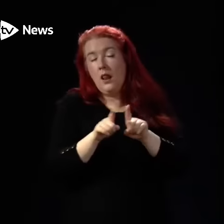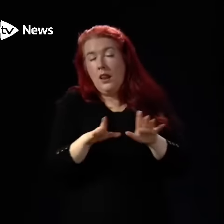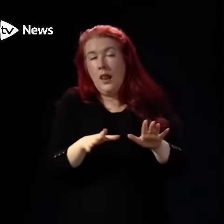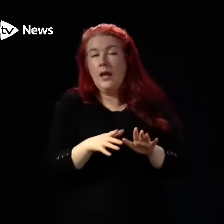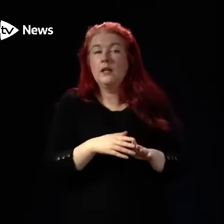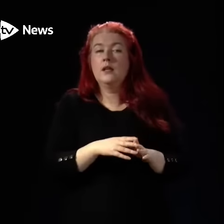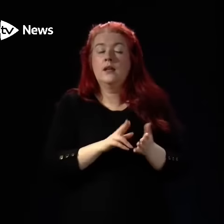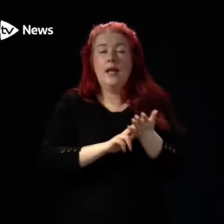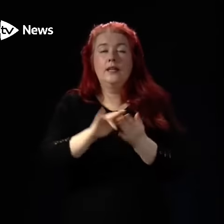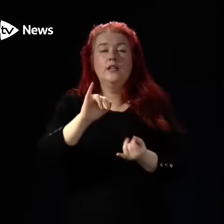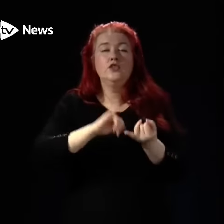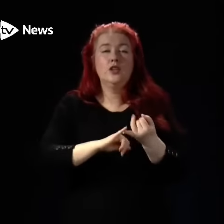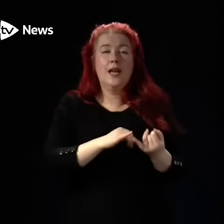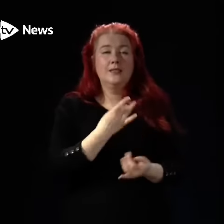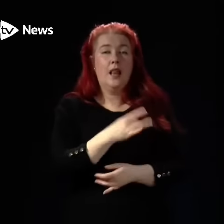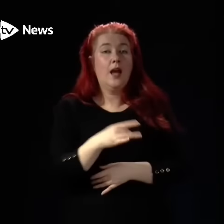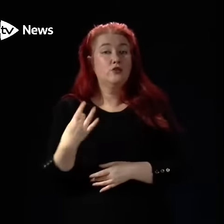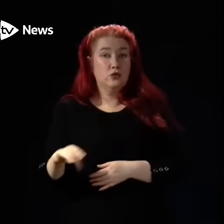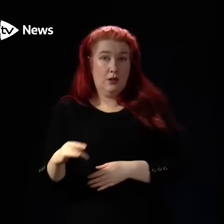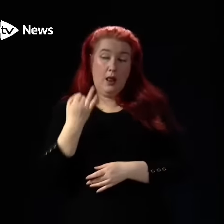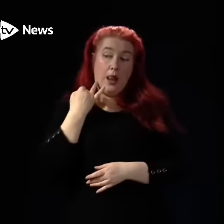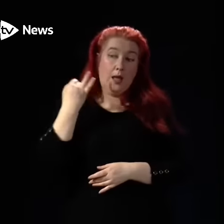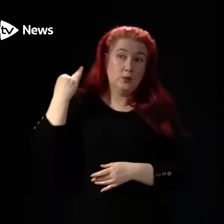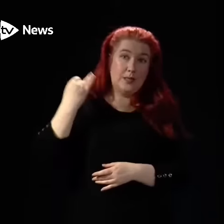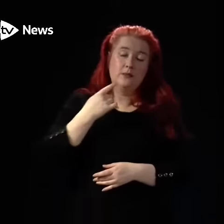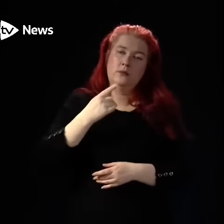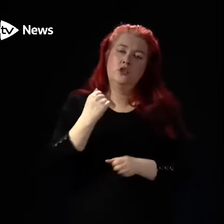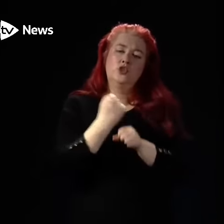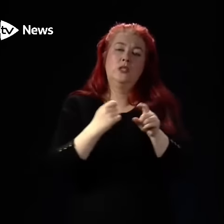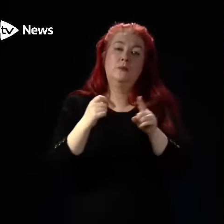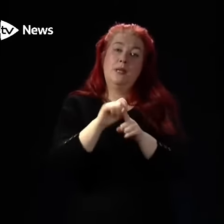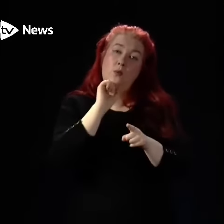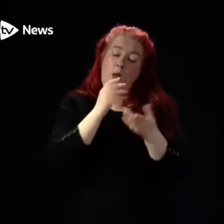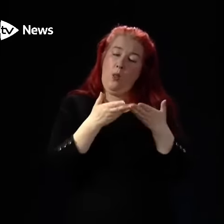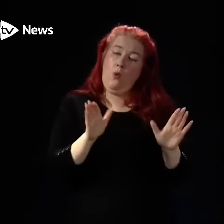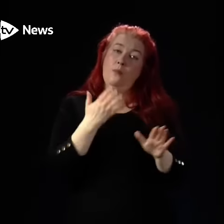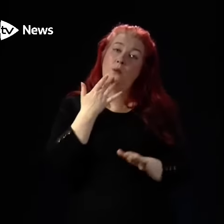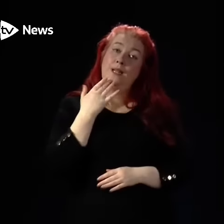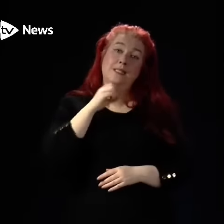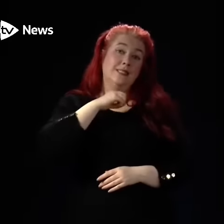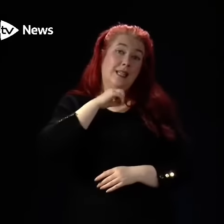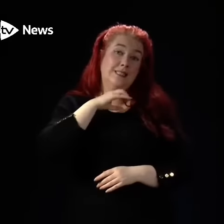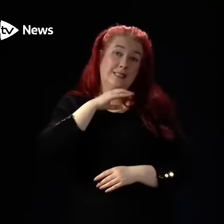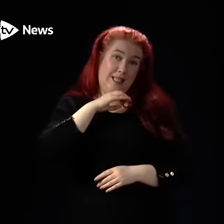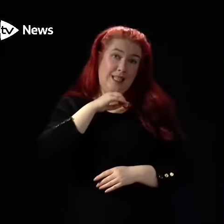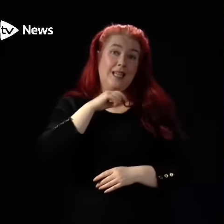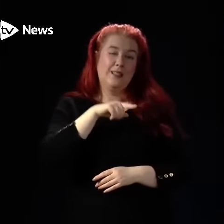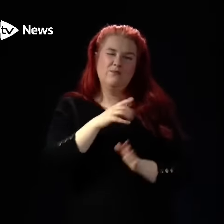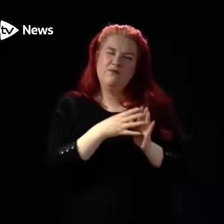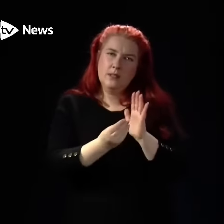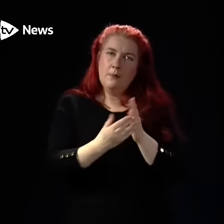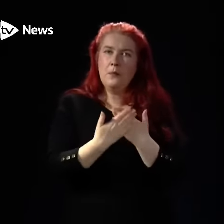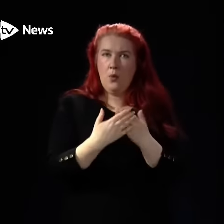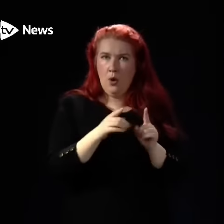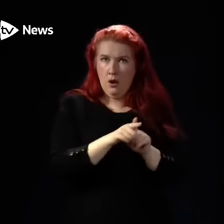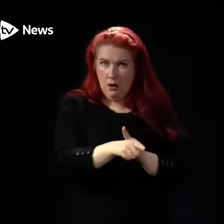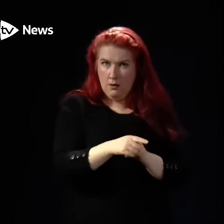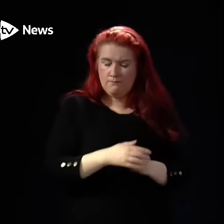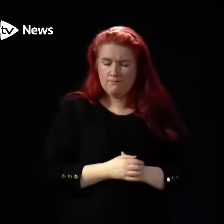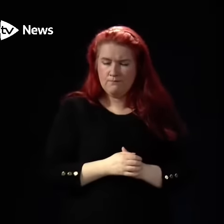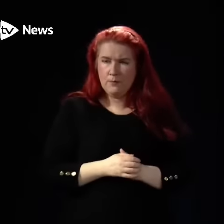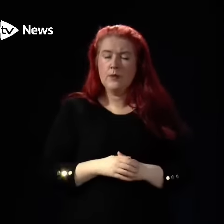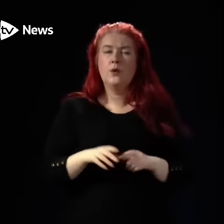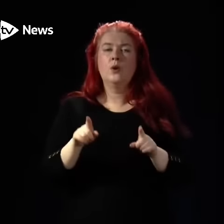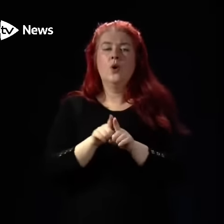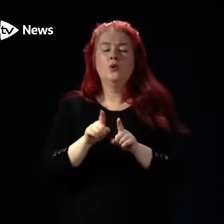set out by NHS Lanarkshire last week to open GP practices on Saturdays. We'll also take further immediate